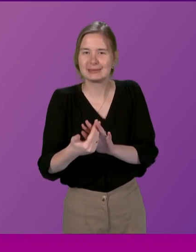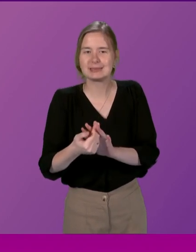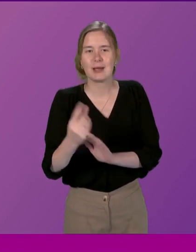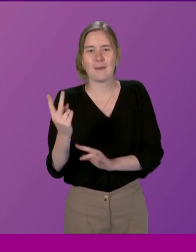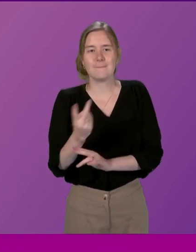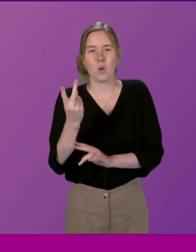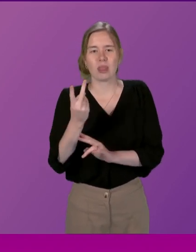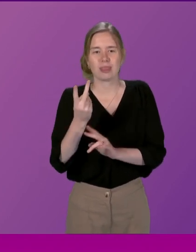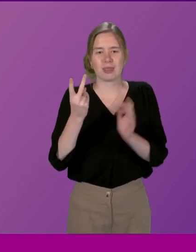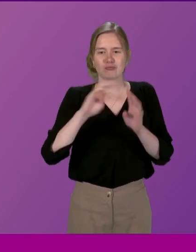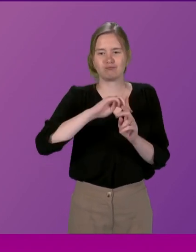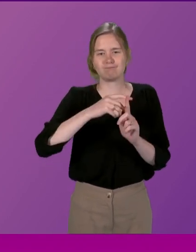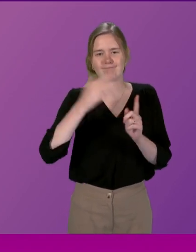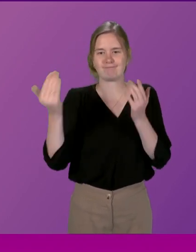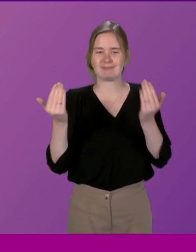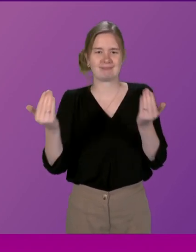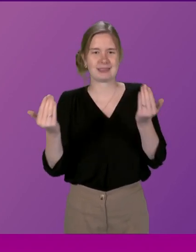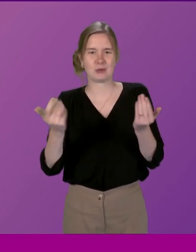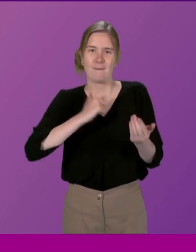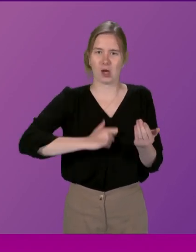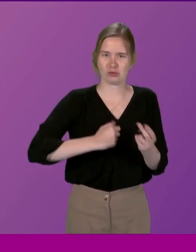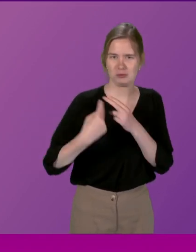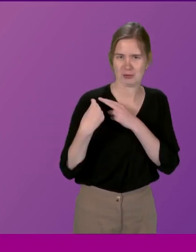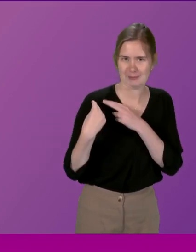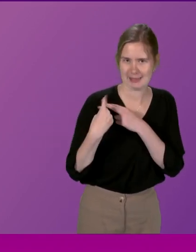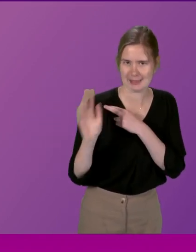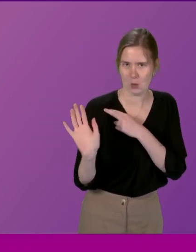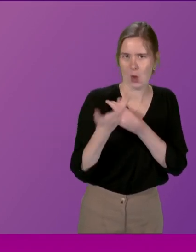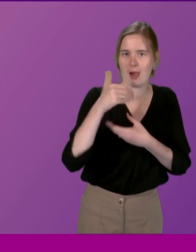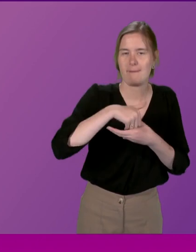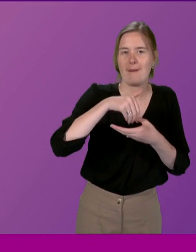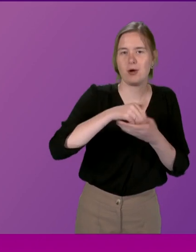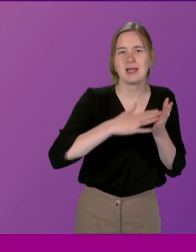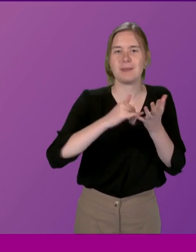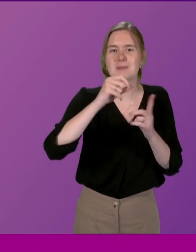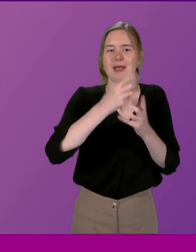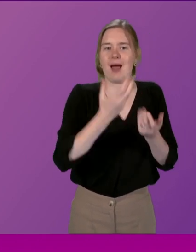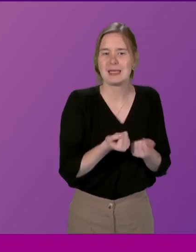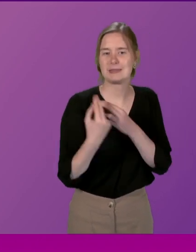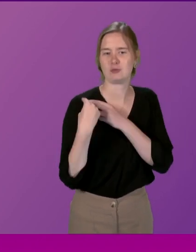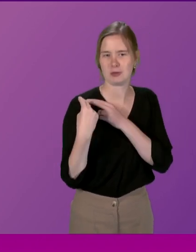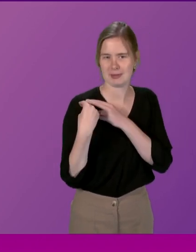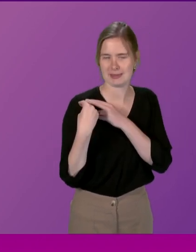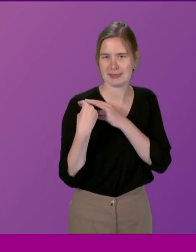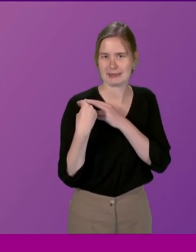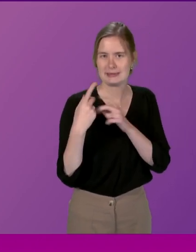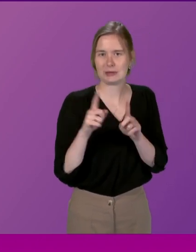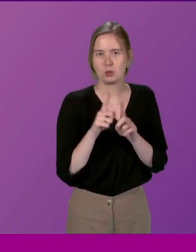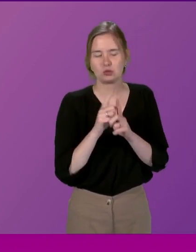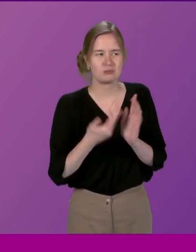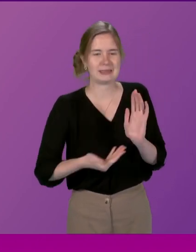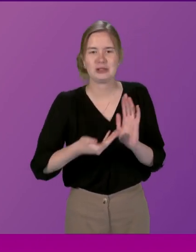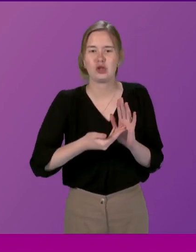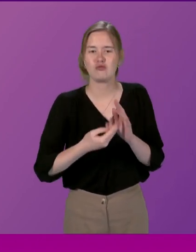ends of a rainbow, which is the personal responsibility that every member as an MSP here and indeed the subsequent additional